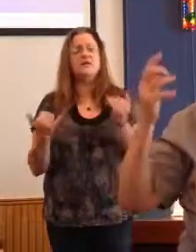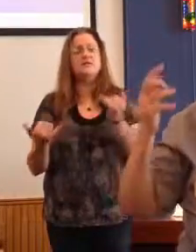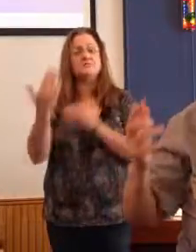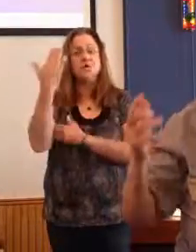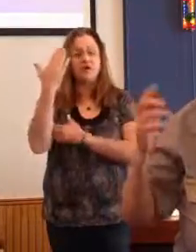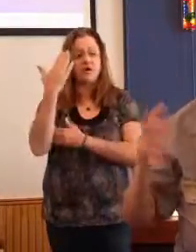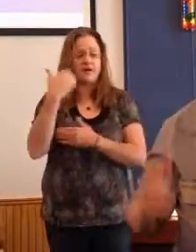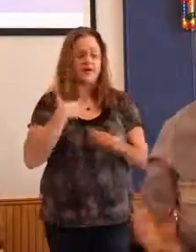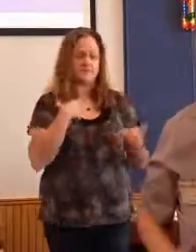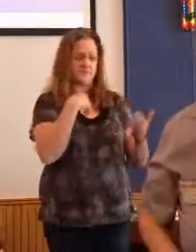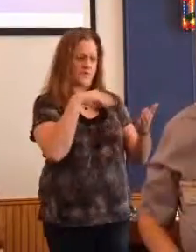the book of Numbers,